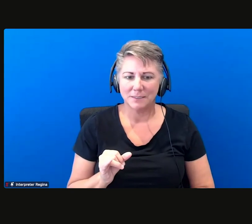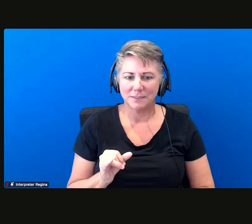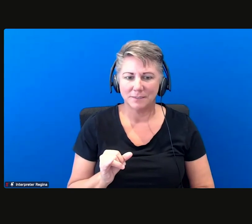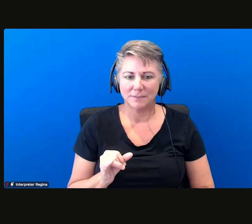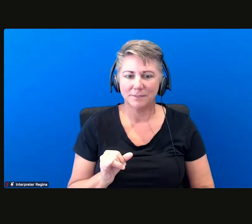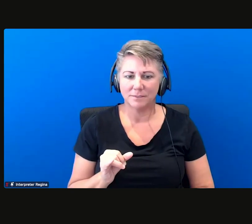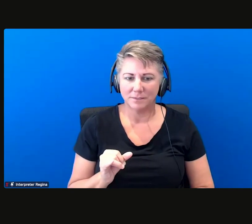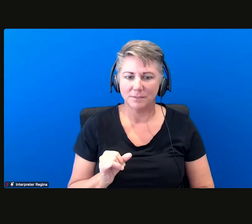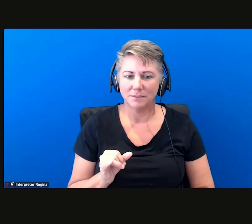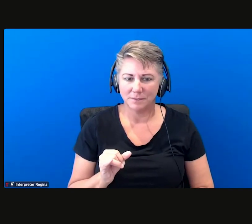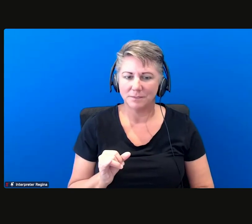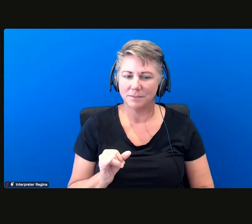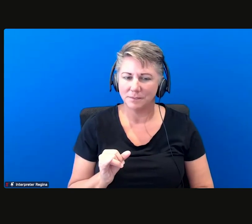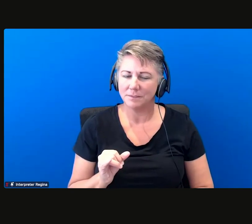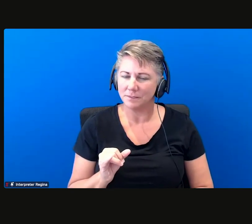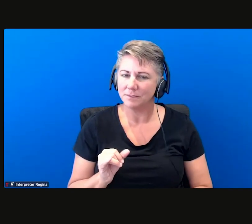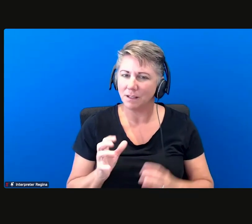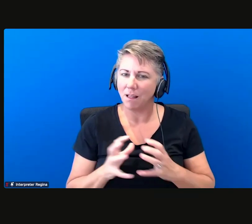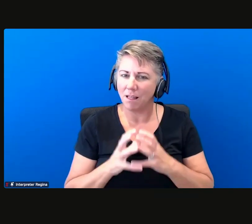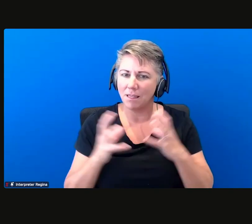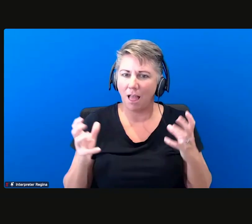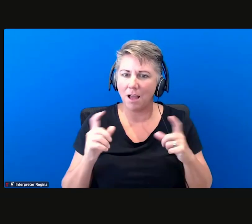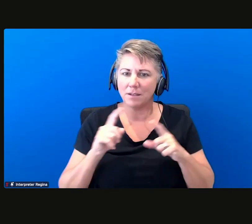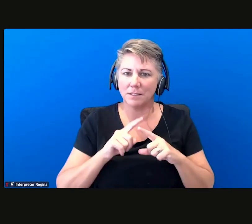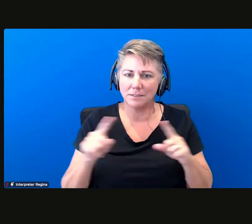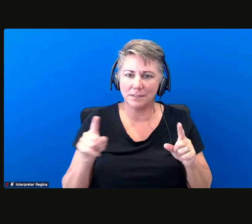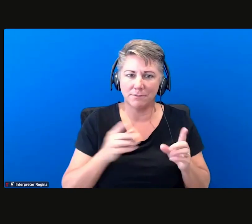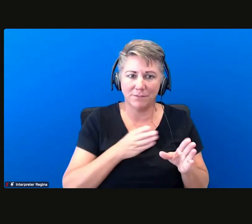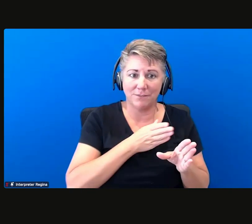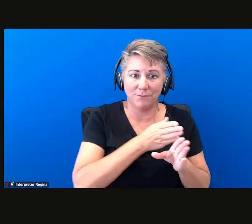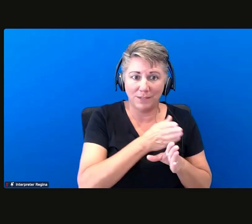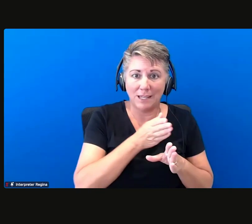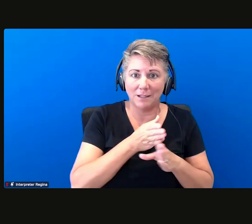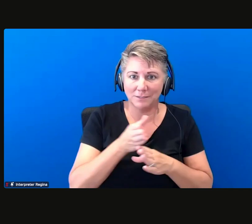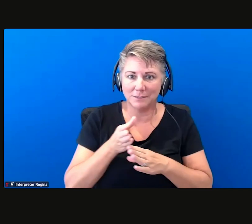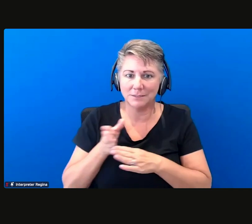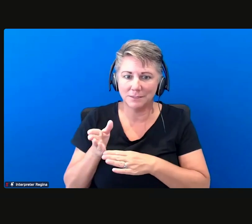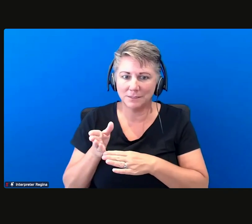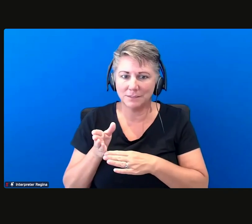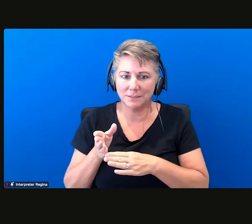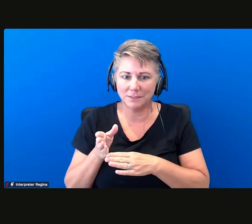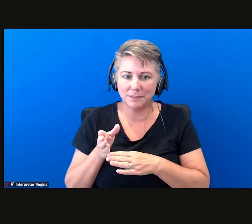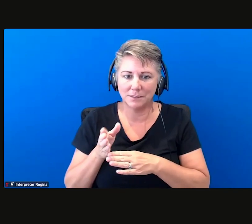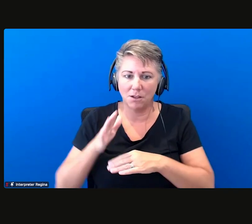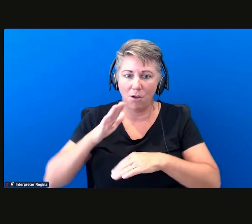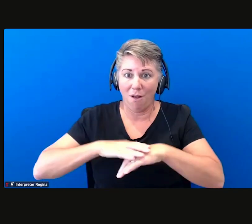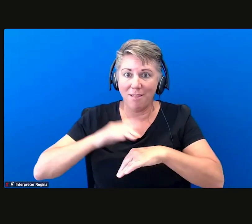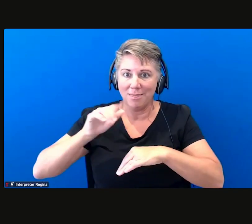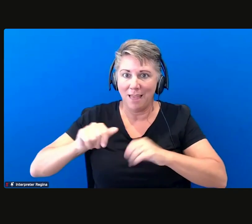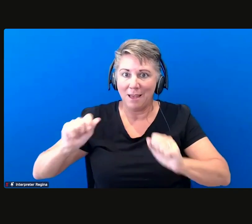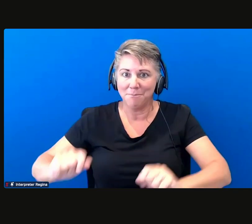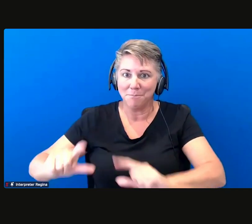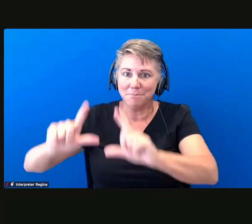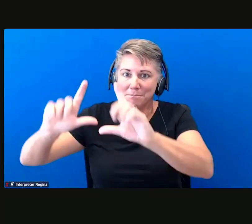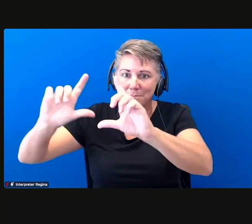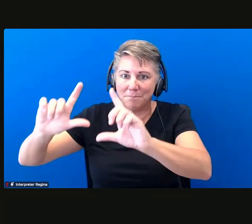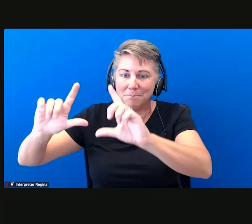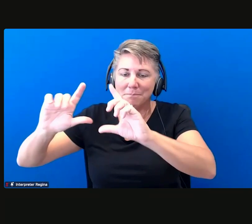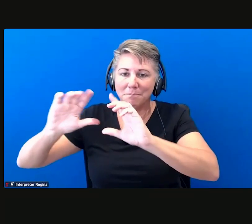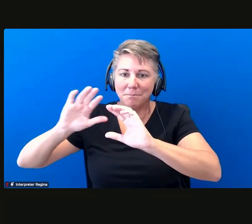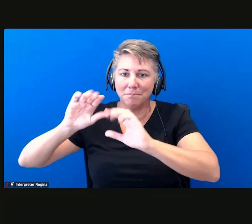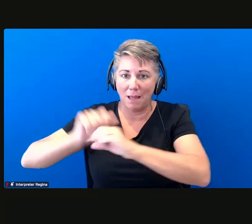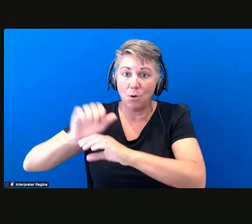there's there's a lot of different fields that that uh located on this mountain and and we should be able to